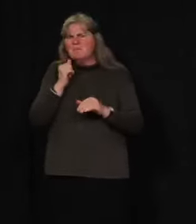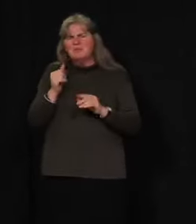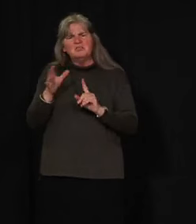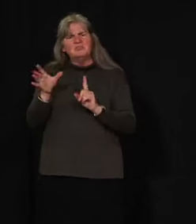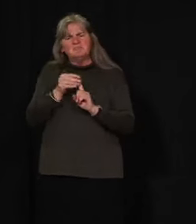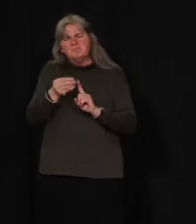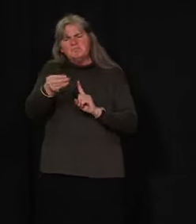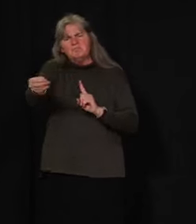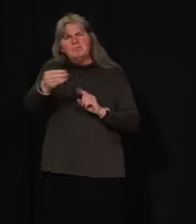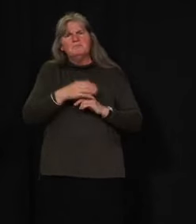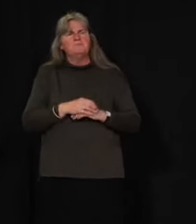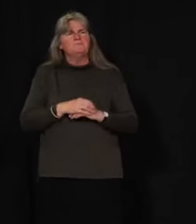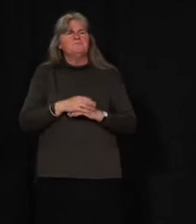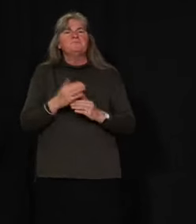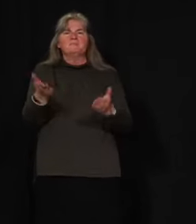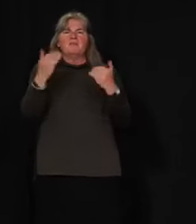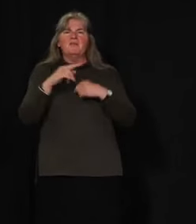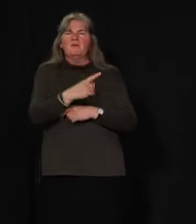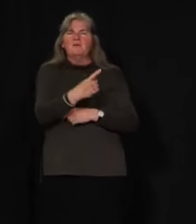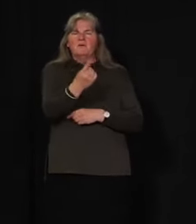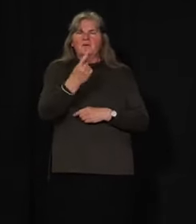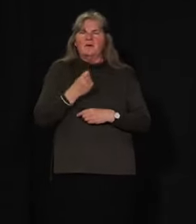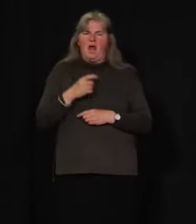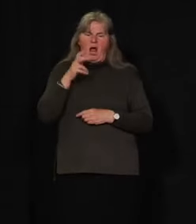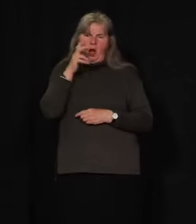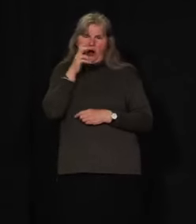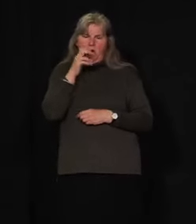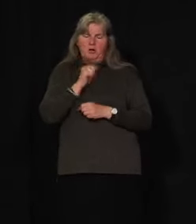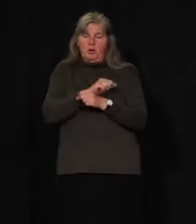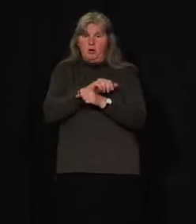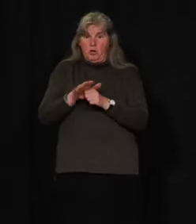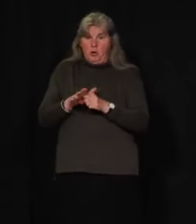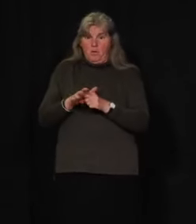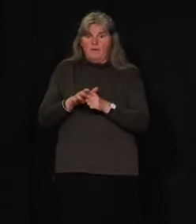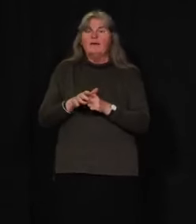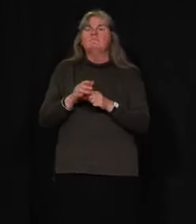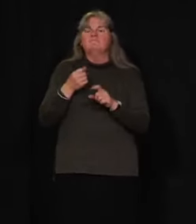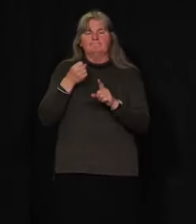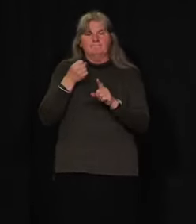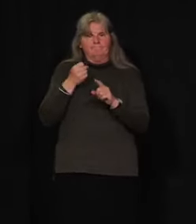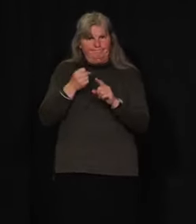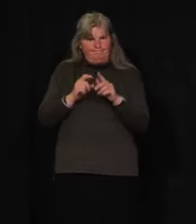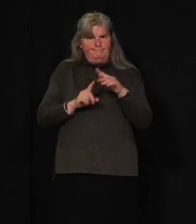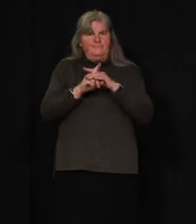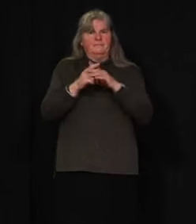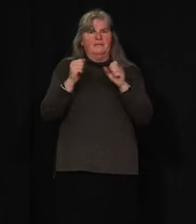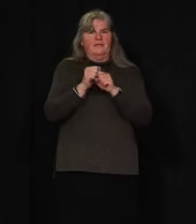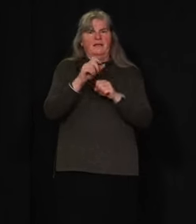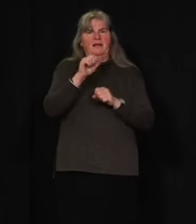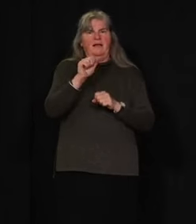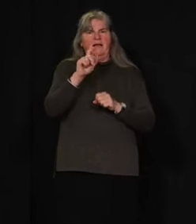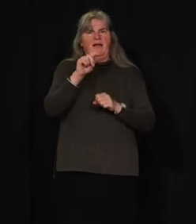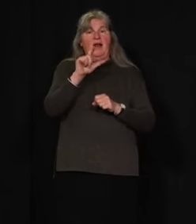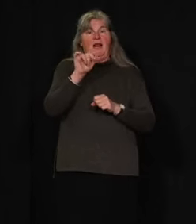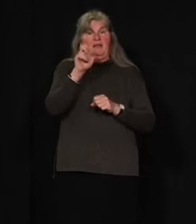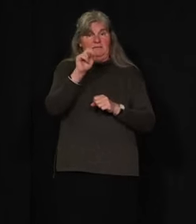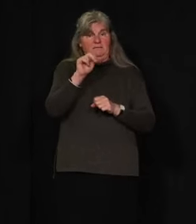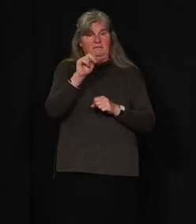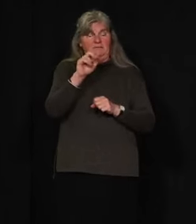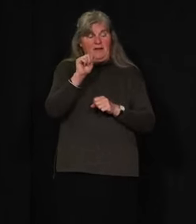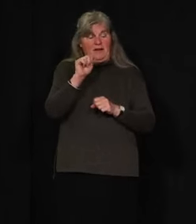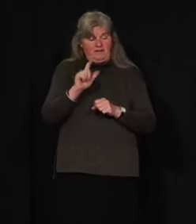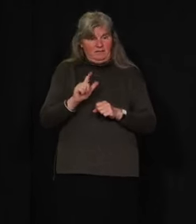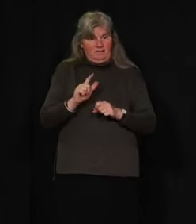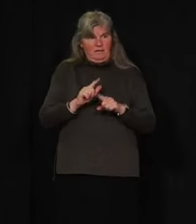is, I have heard that there's an active case of COVID-19 in the town of Atlin. I was wondering, being that Atlin receives most, if not